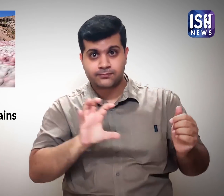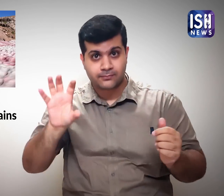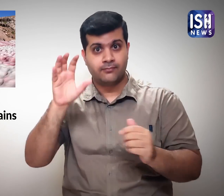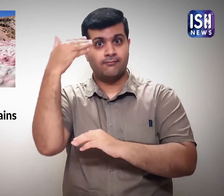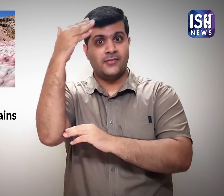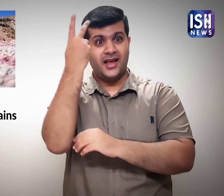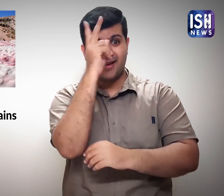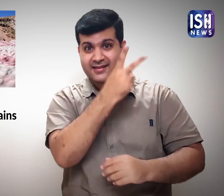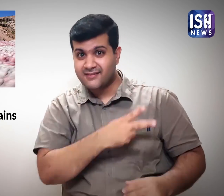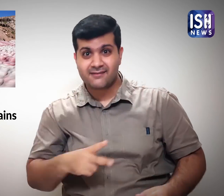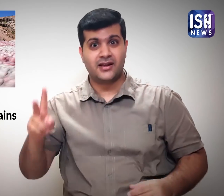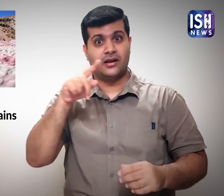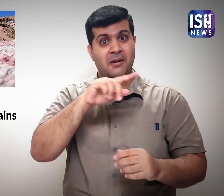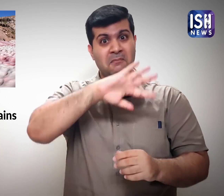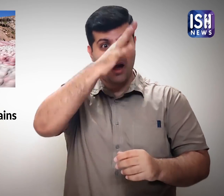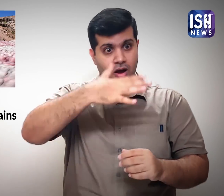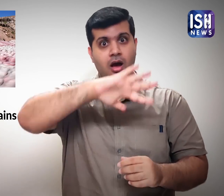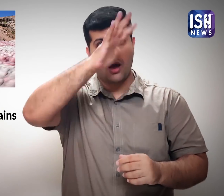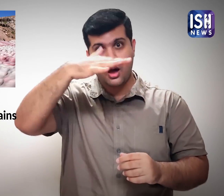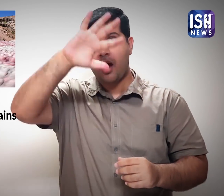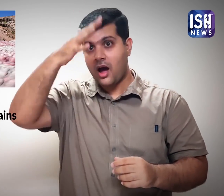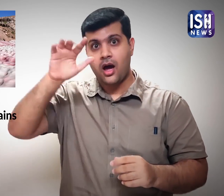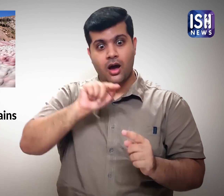across 8 European countries such as